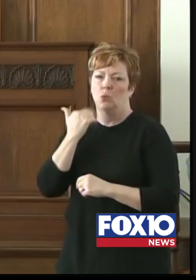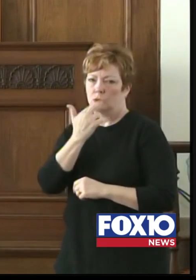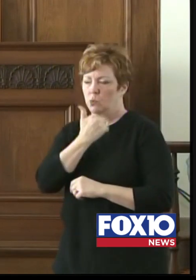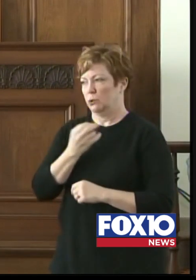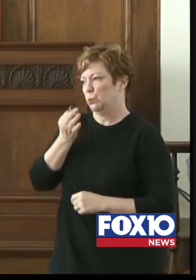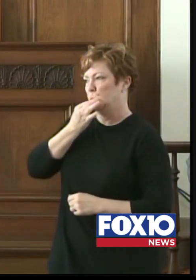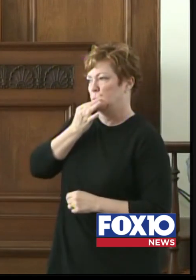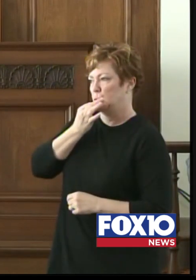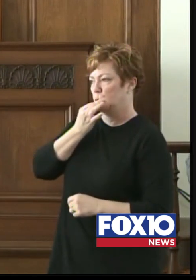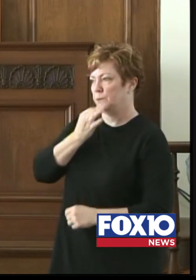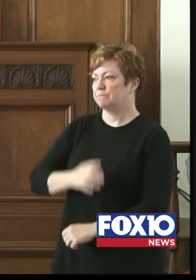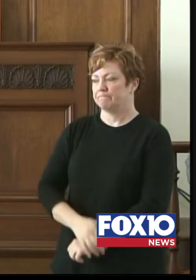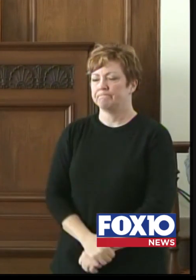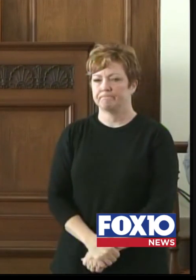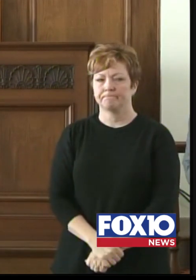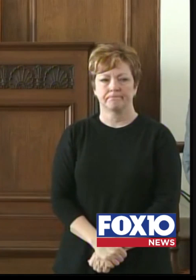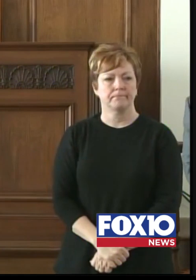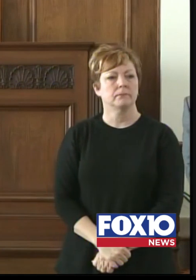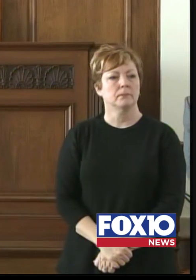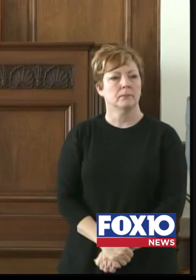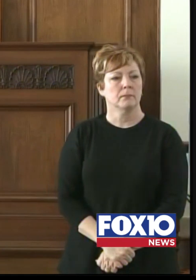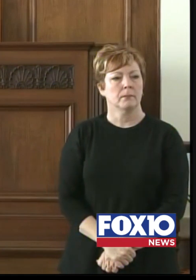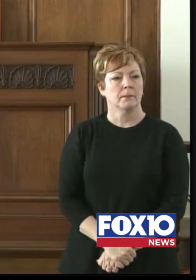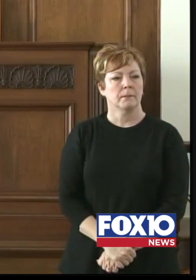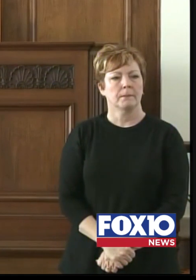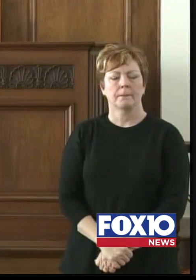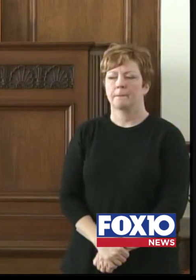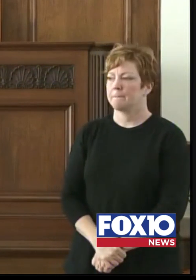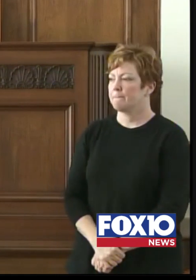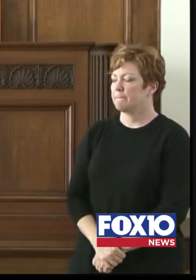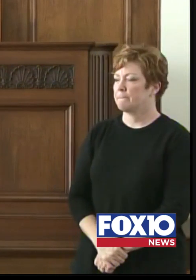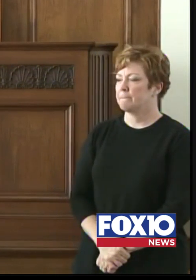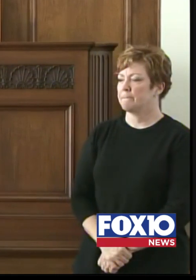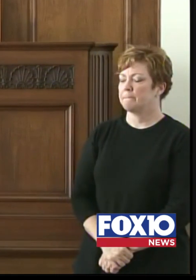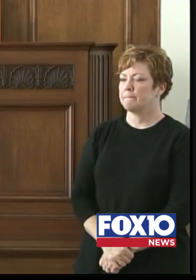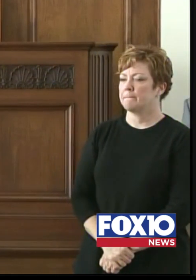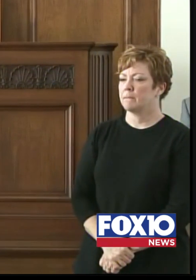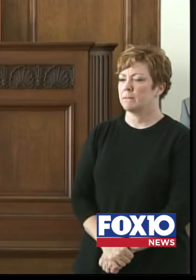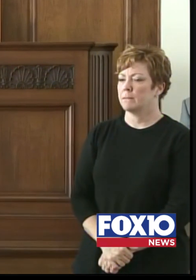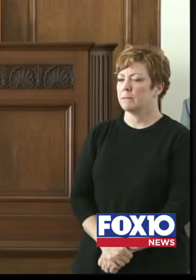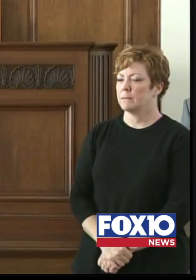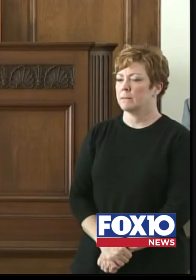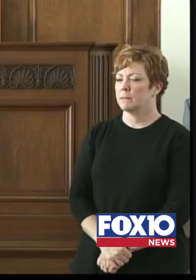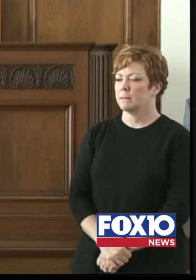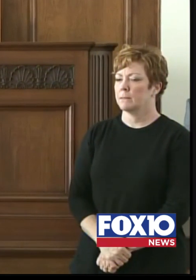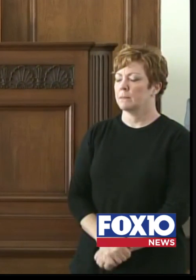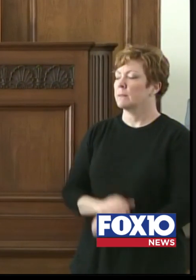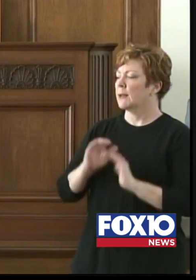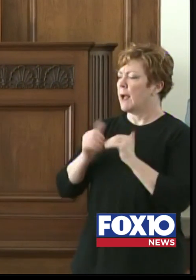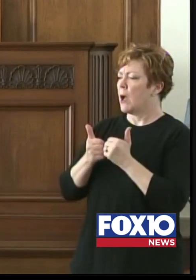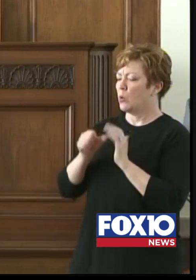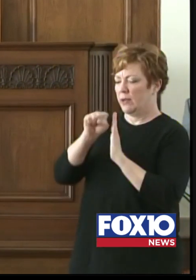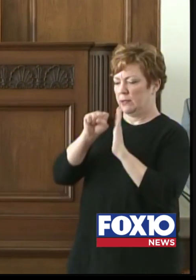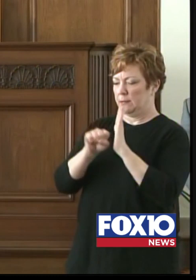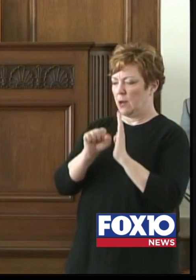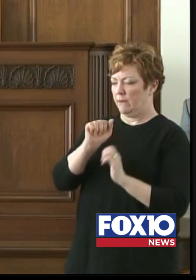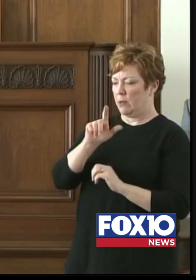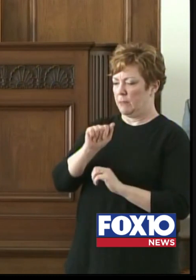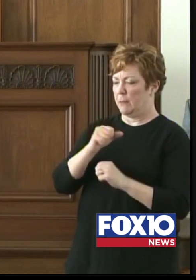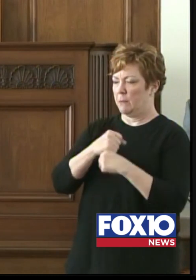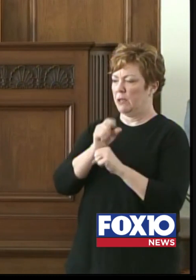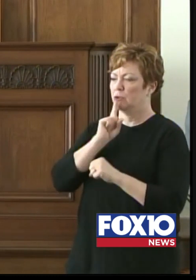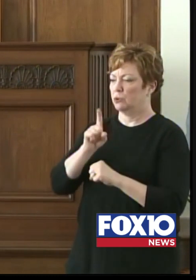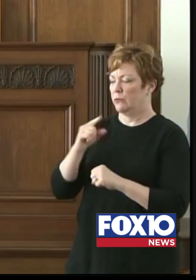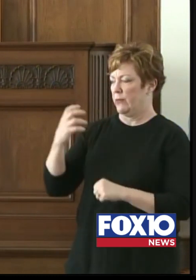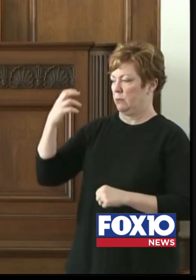very soon. Governor, how can the state ensure that employers are doing everything that they can and